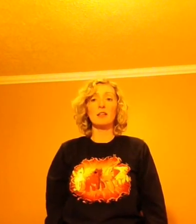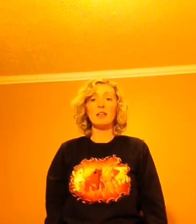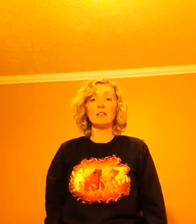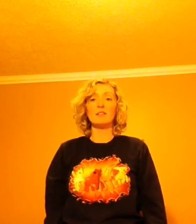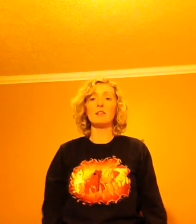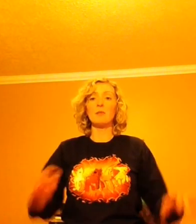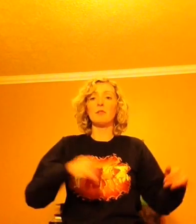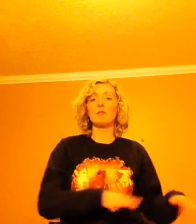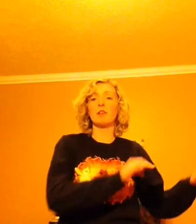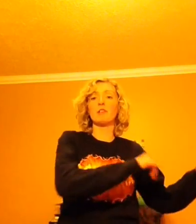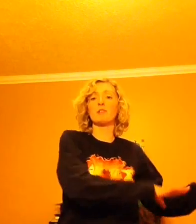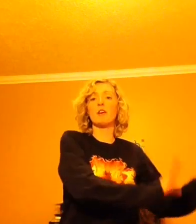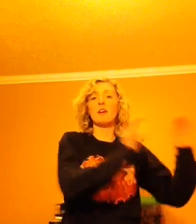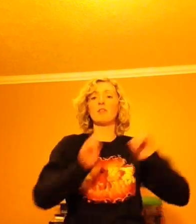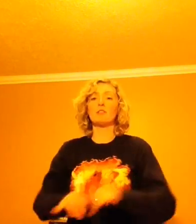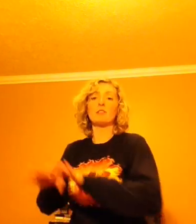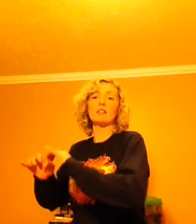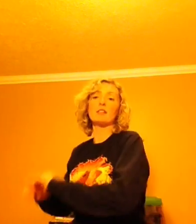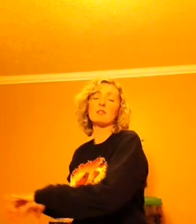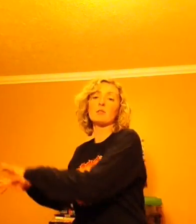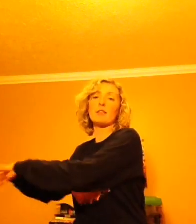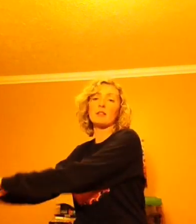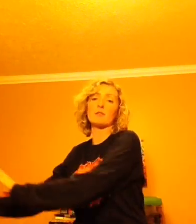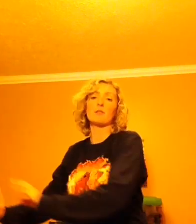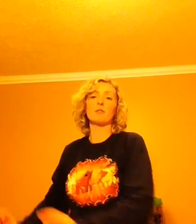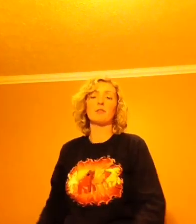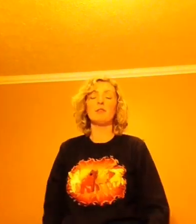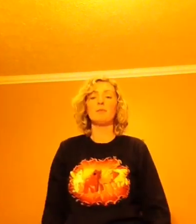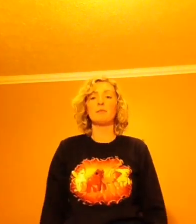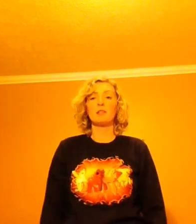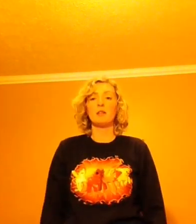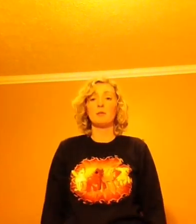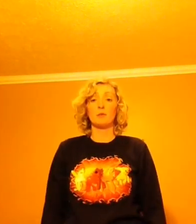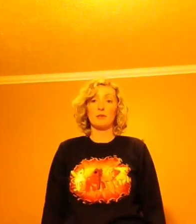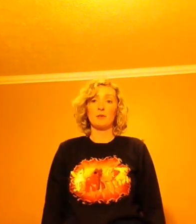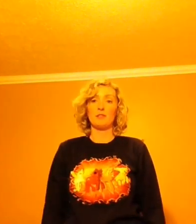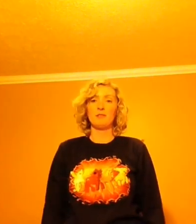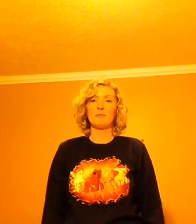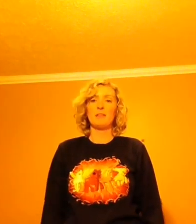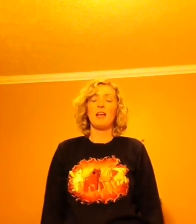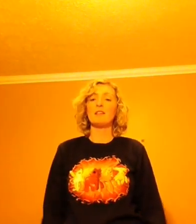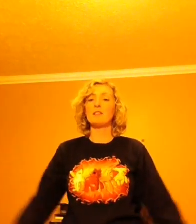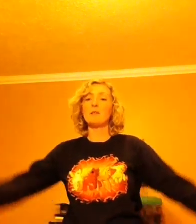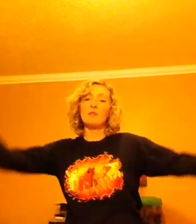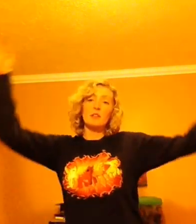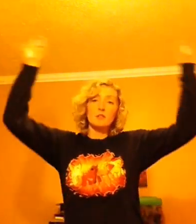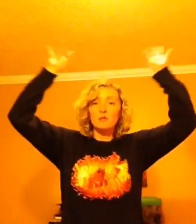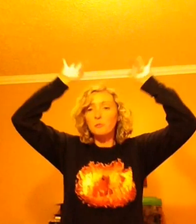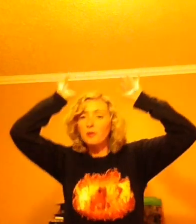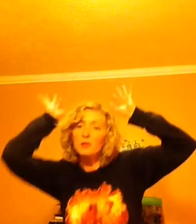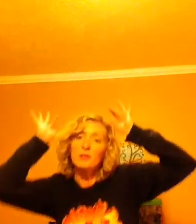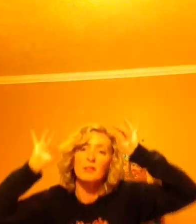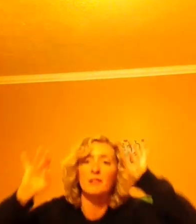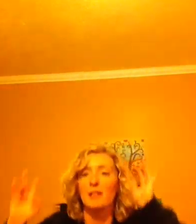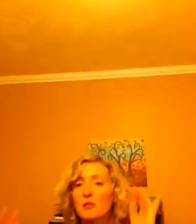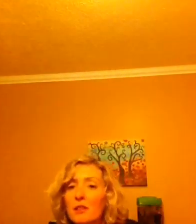land, some of it runs off until it gets to a lake or a river or the ocean, and some of it undergoes percolation,